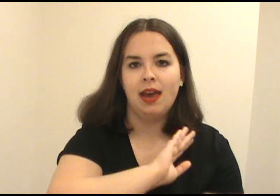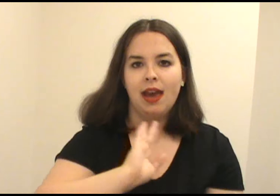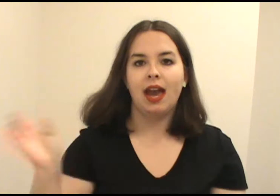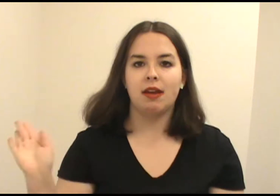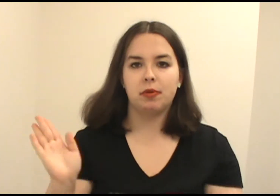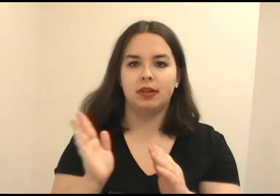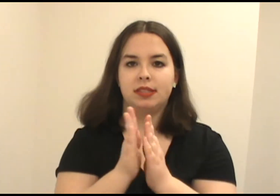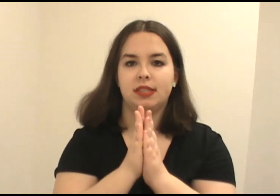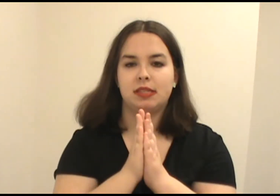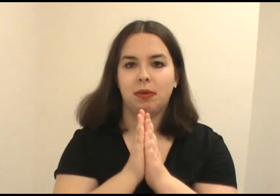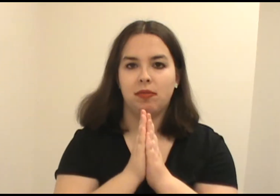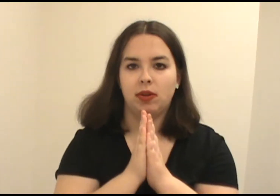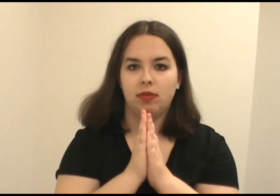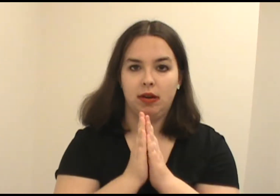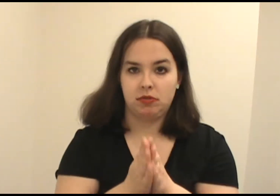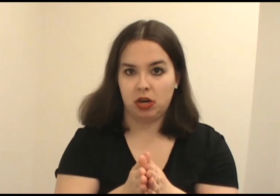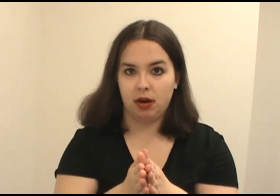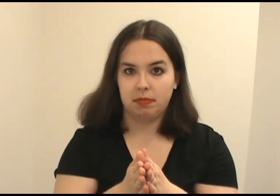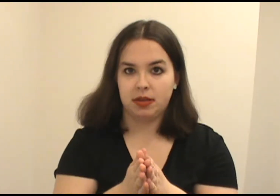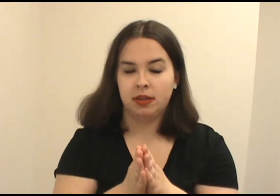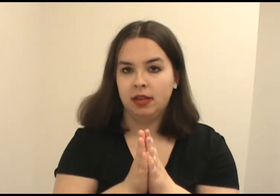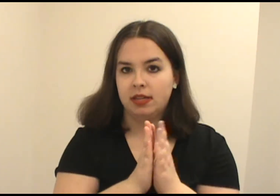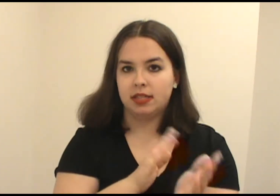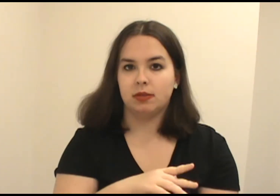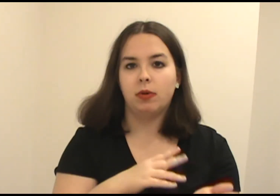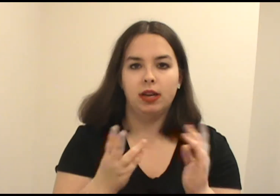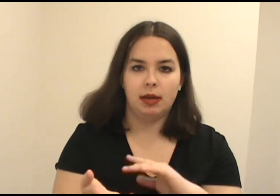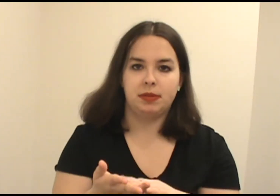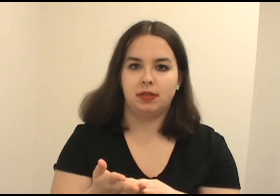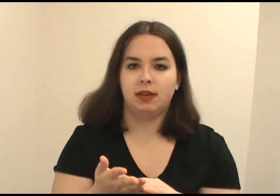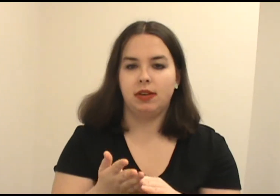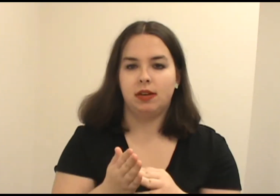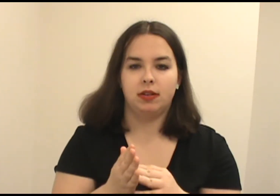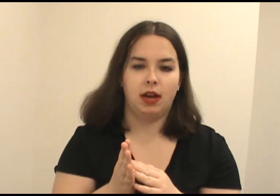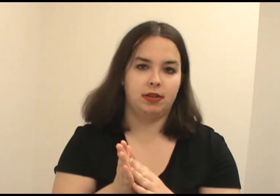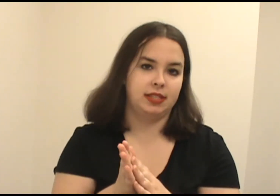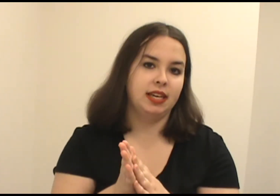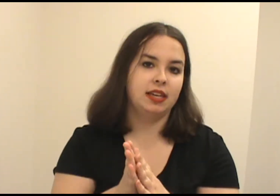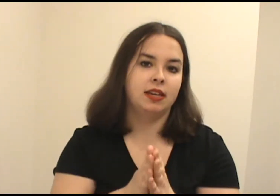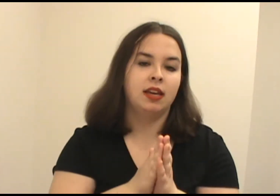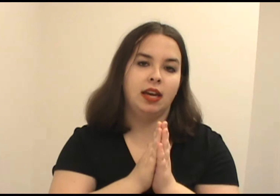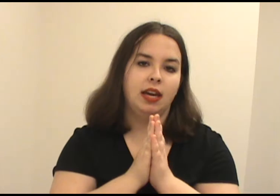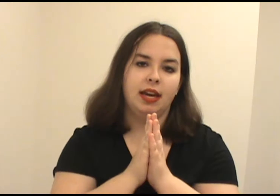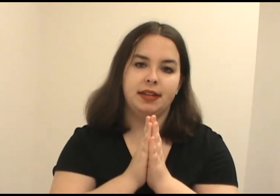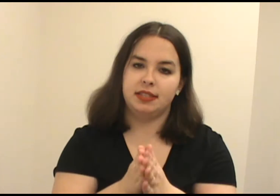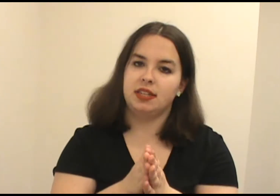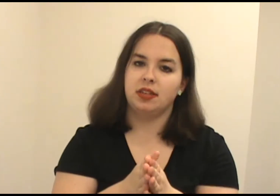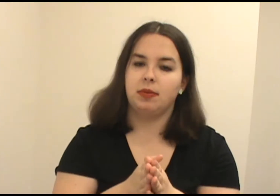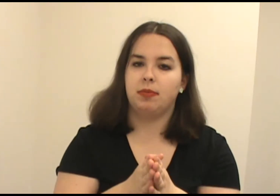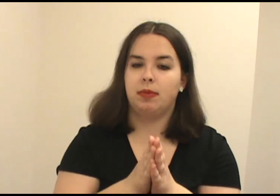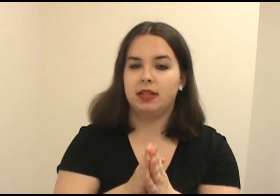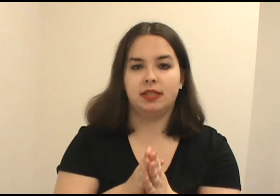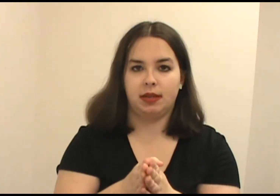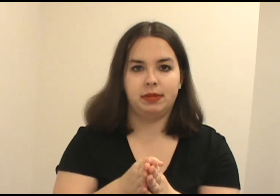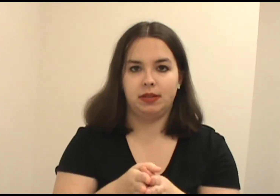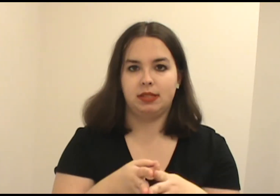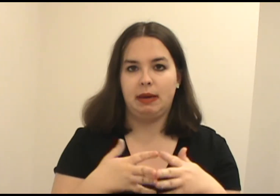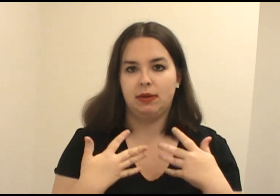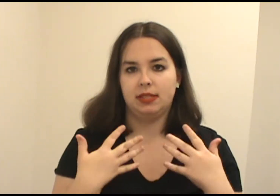Hey everyone, so this is my review of Charmed, Season 1, Episode 7, called Out of Sync. And essentially what this episode is about is